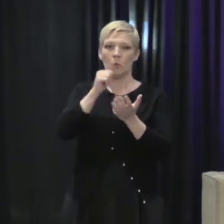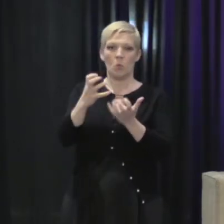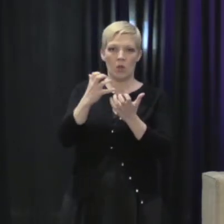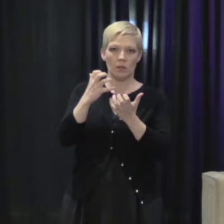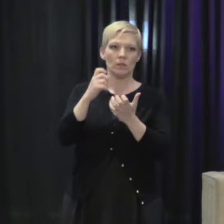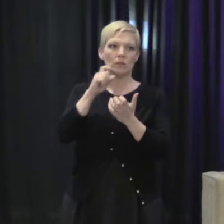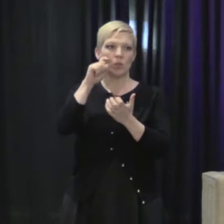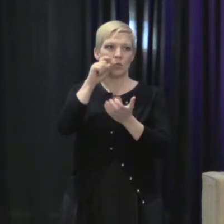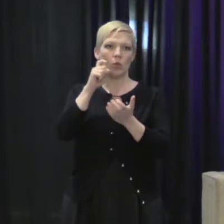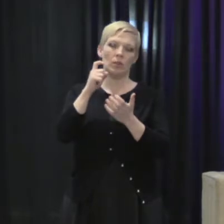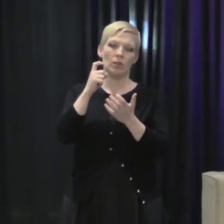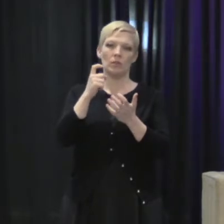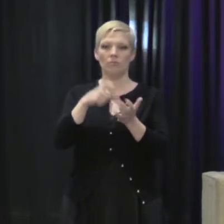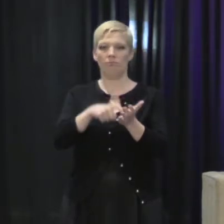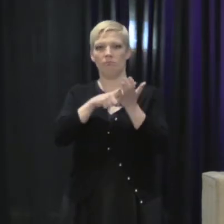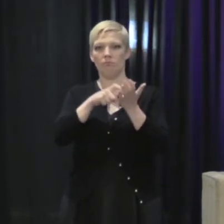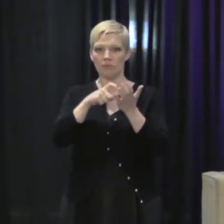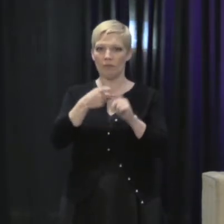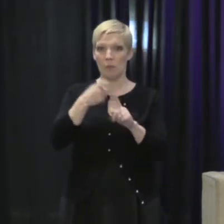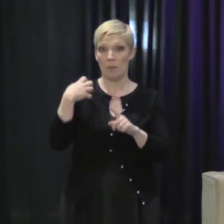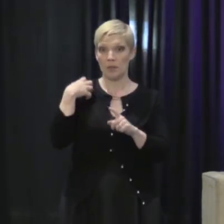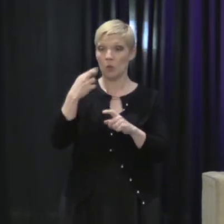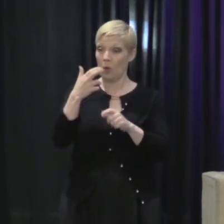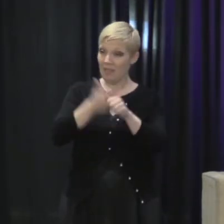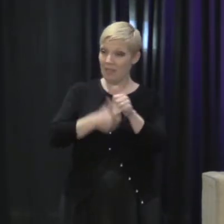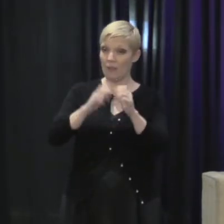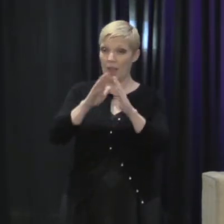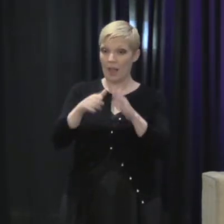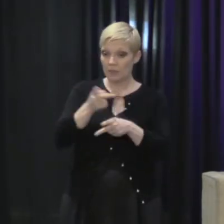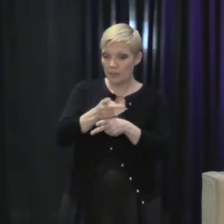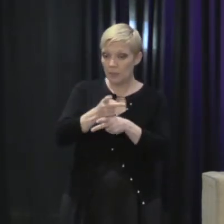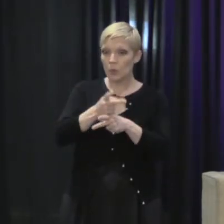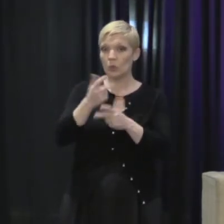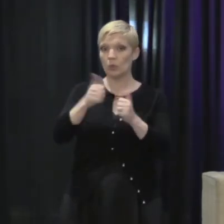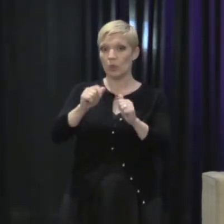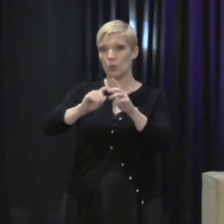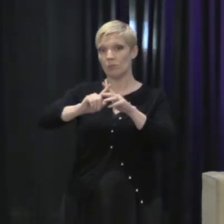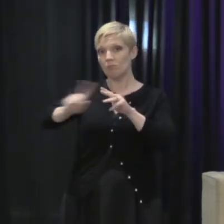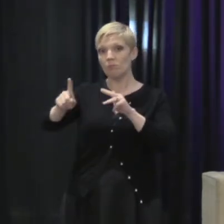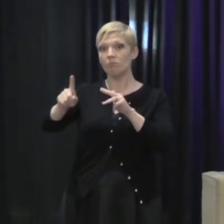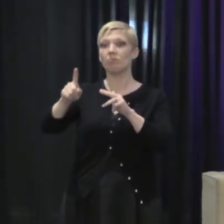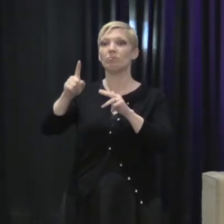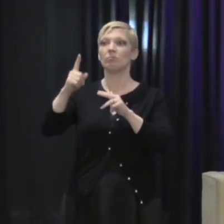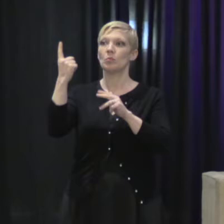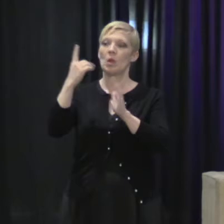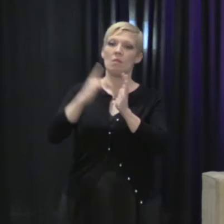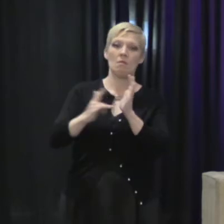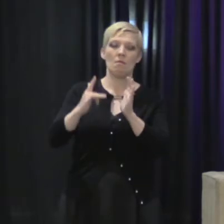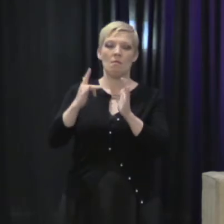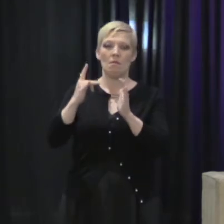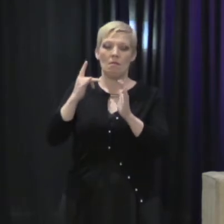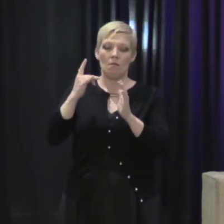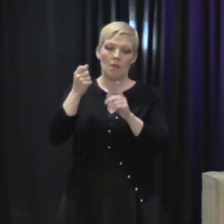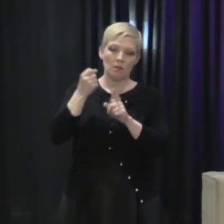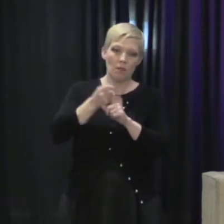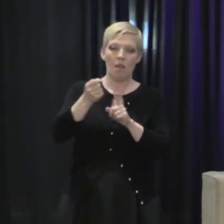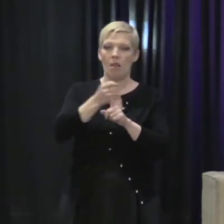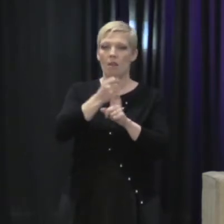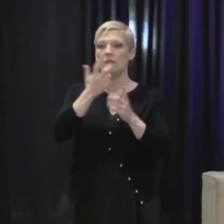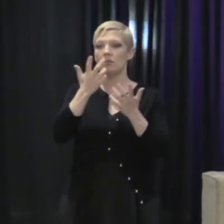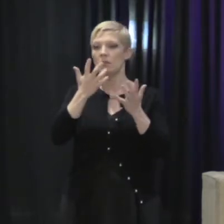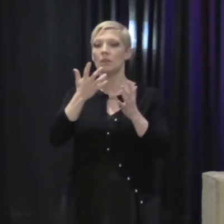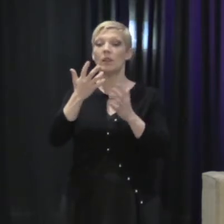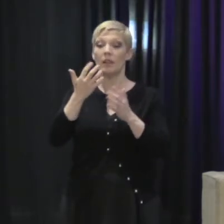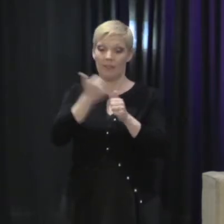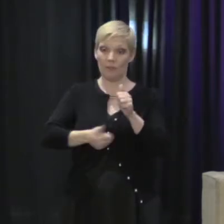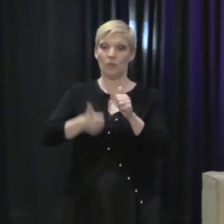her boss, every housekeeper who has tried to escape an assaultive guest, every janitor trapped nightly